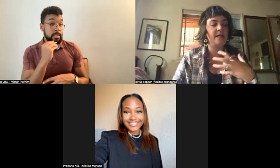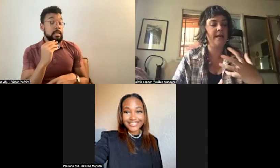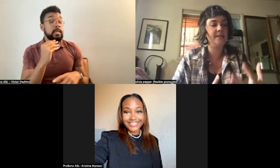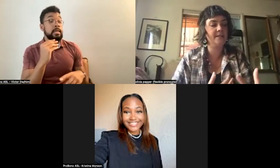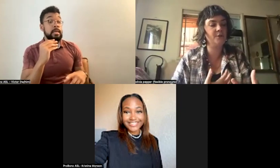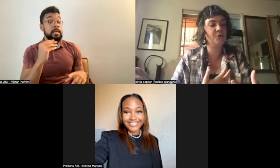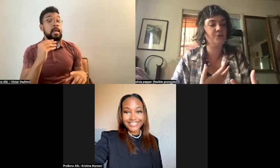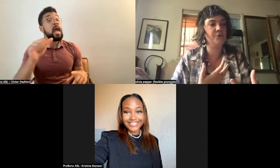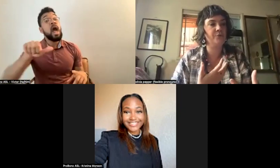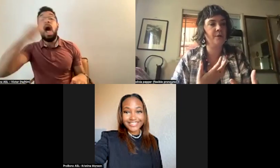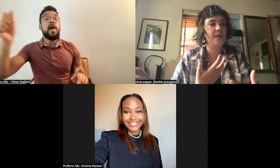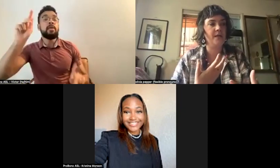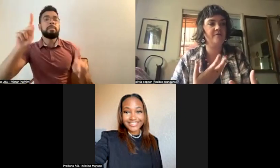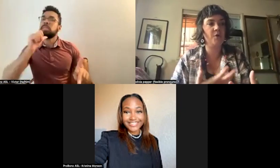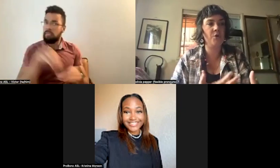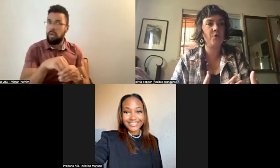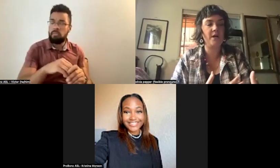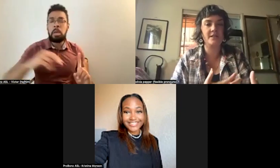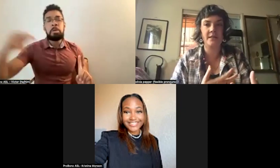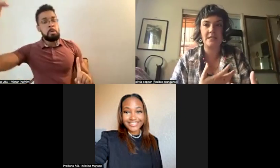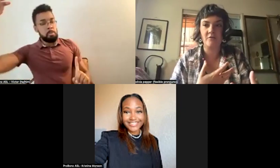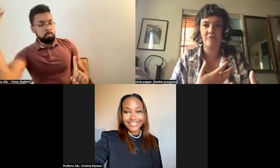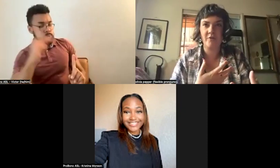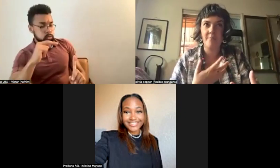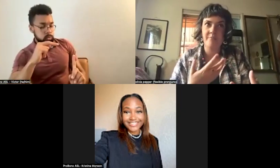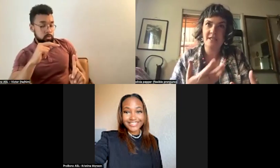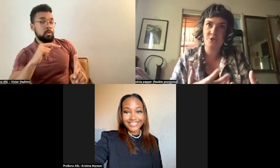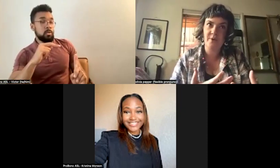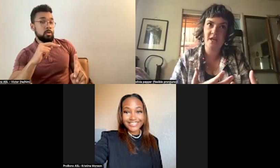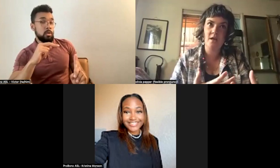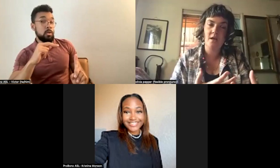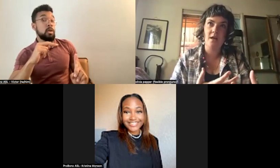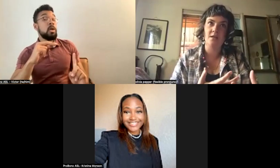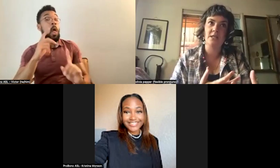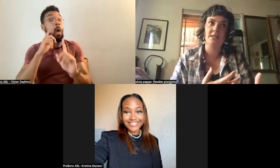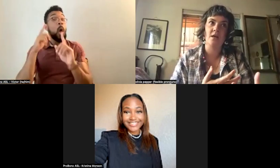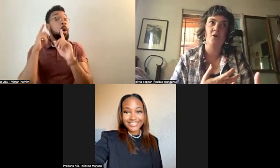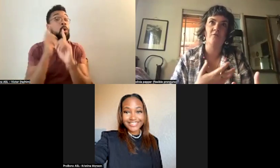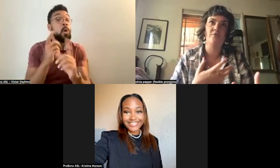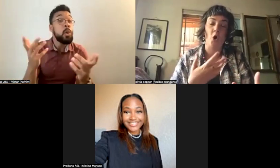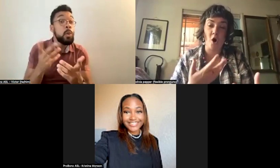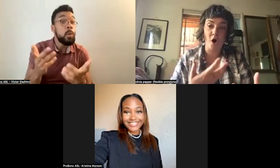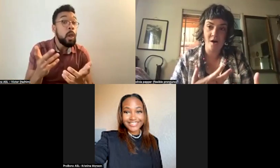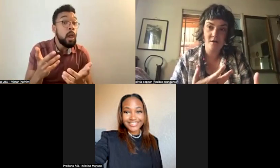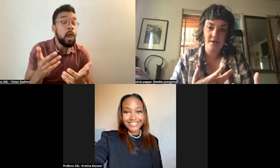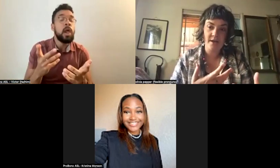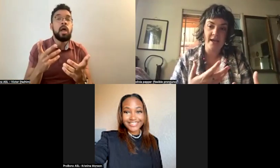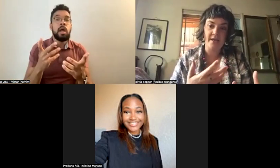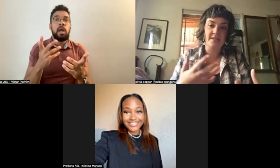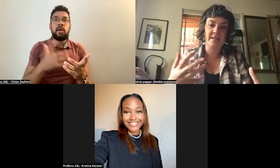intended to evoke a sense of mystery, a sense of awe,